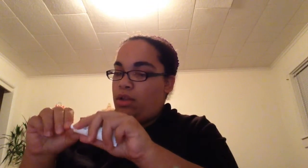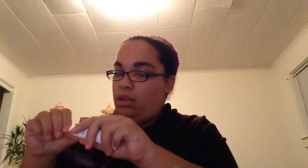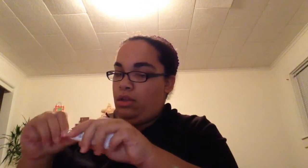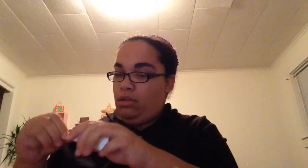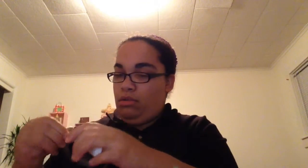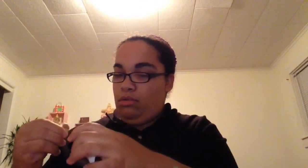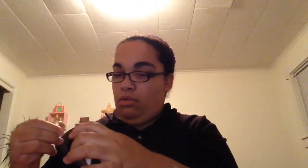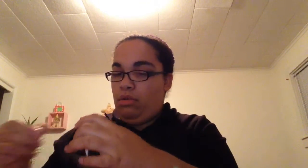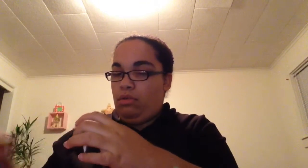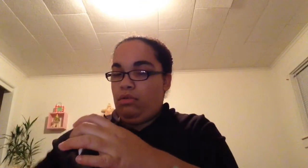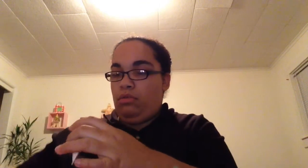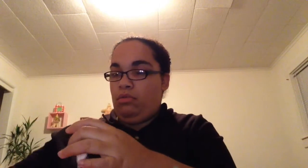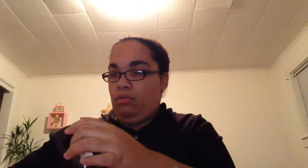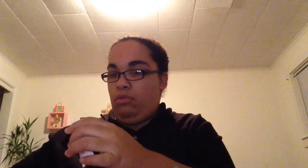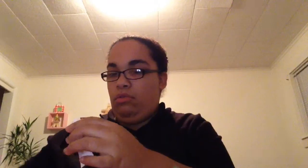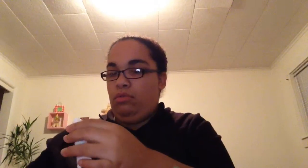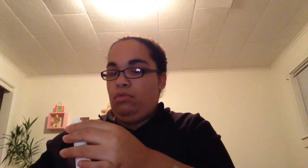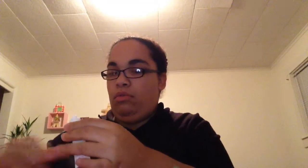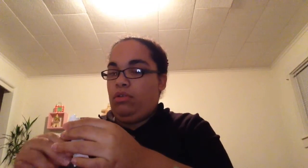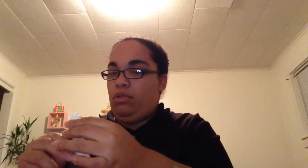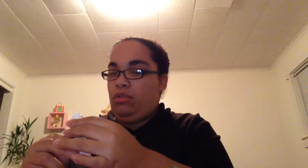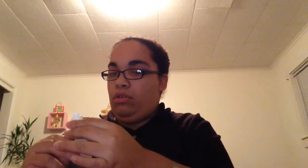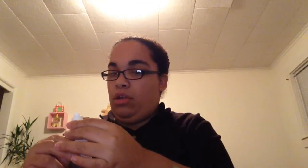things it's perfect